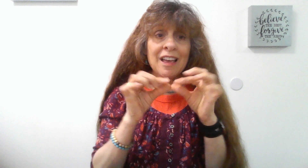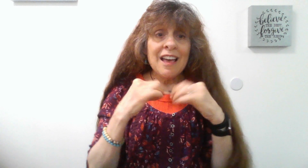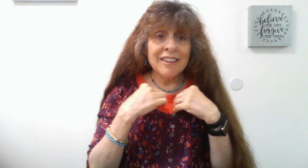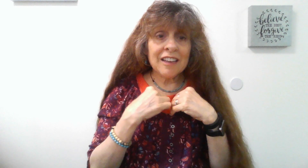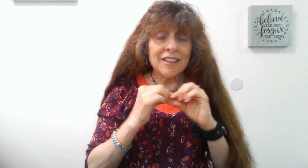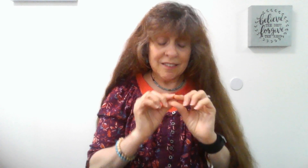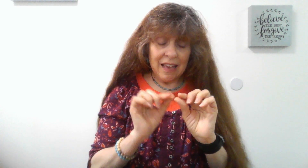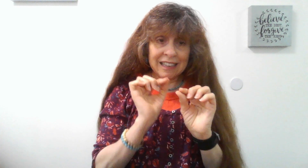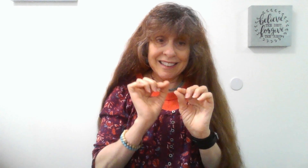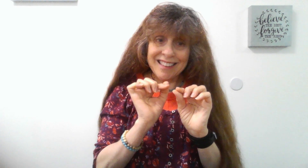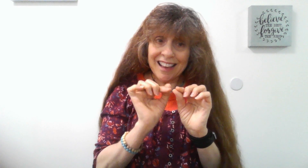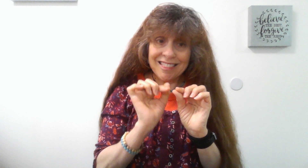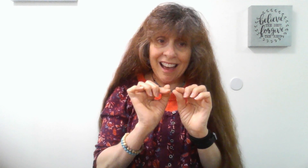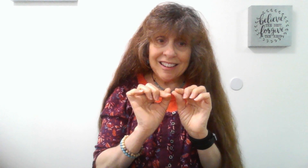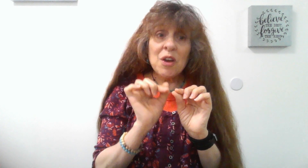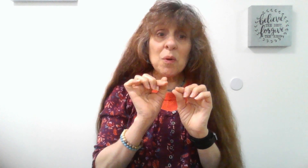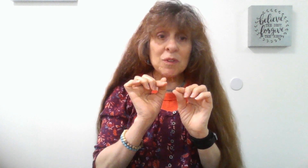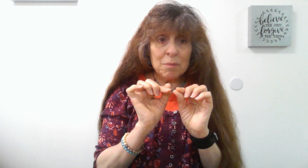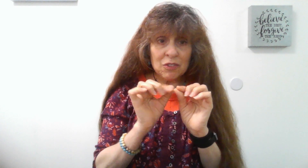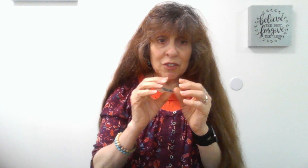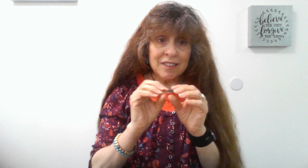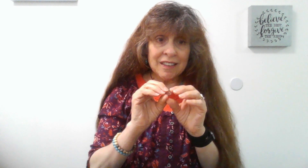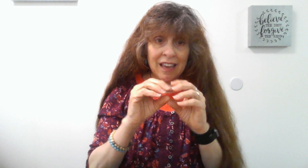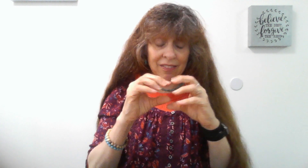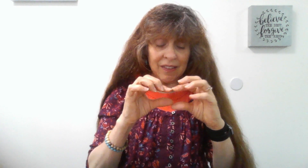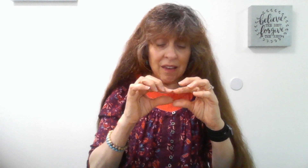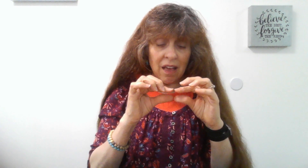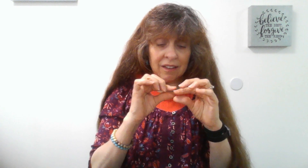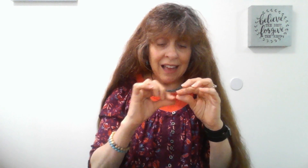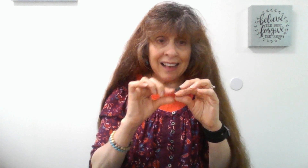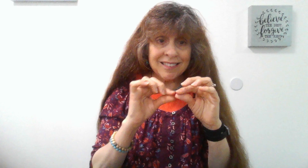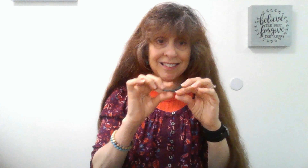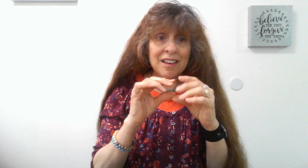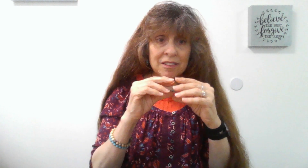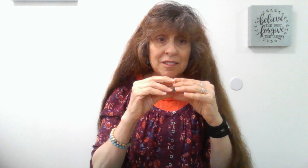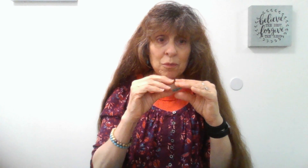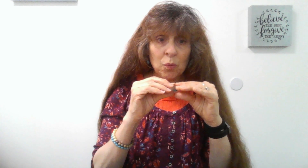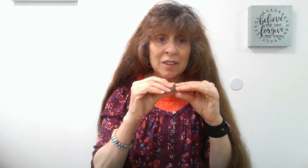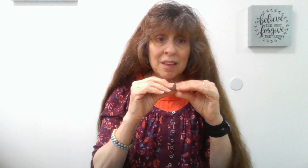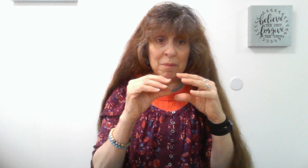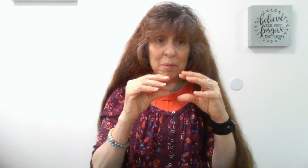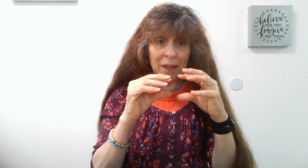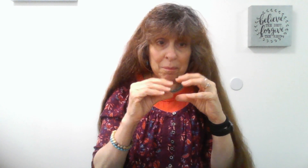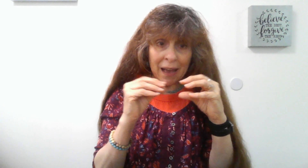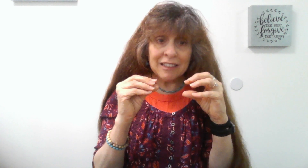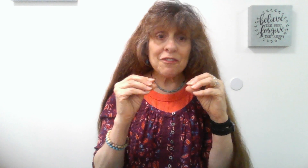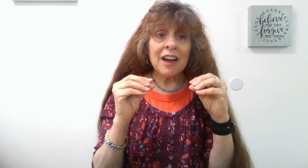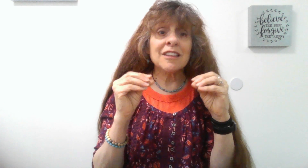necklace. And inside that was a mustard seed, and the glass magnified